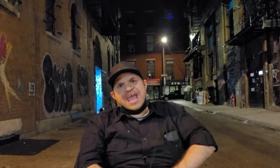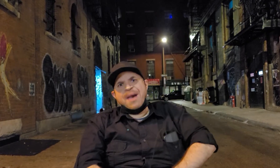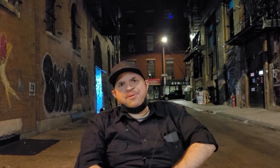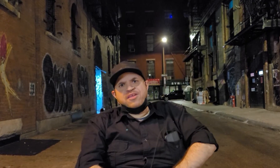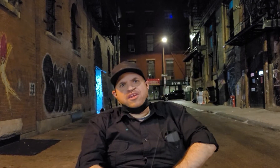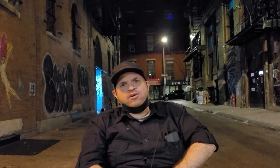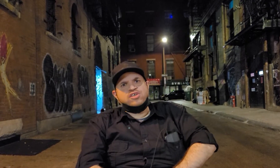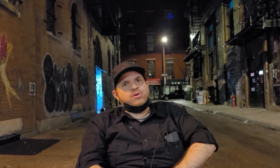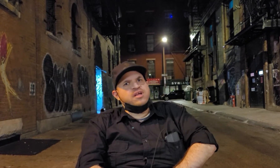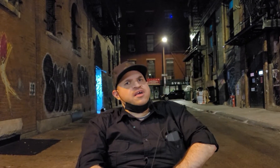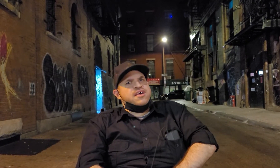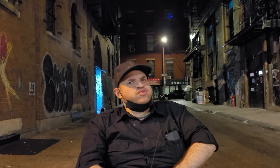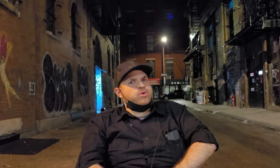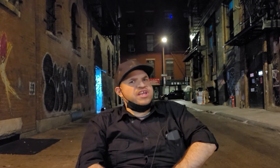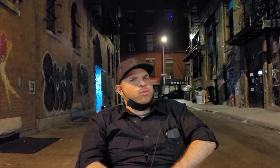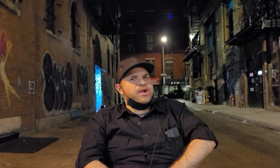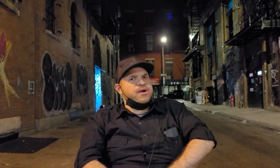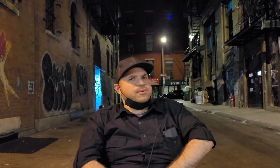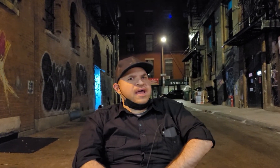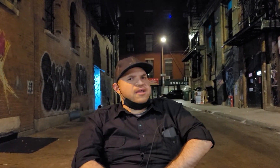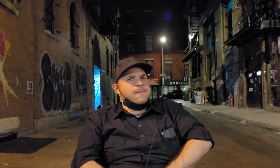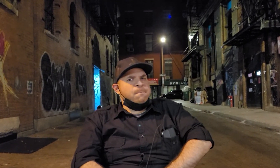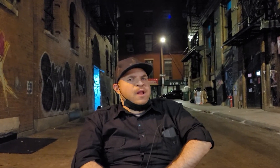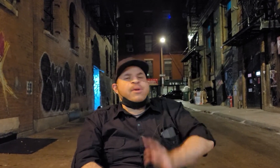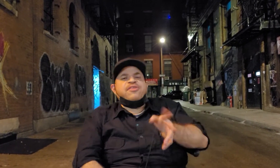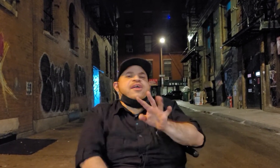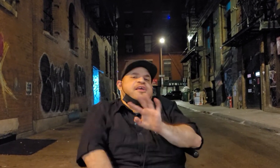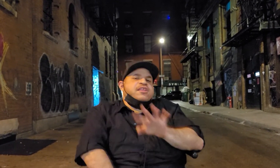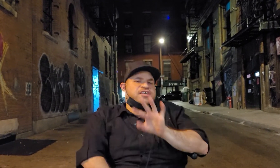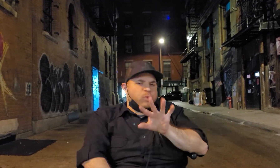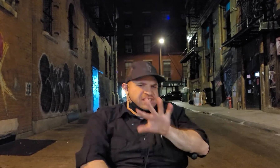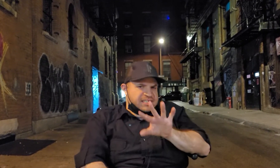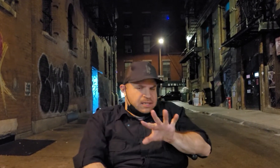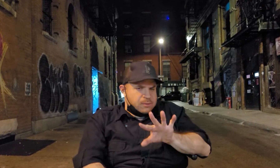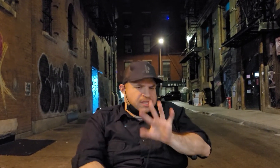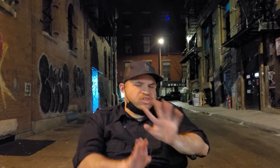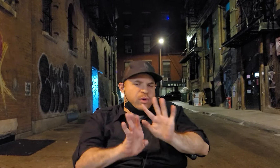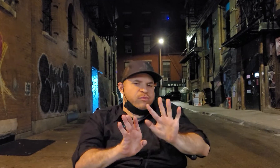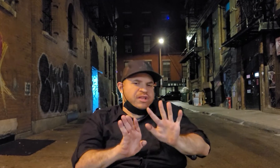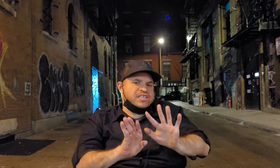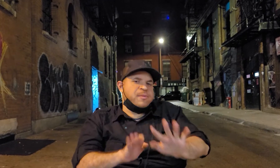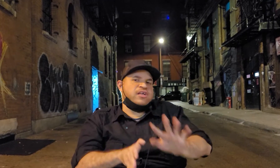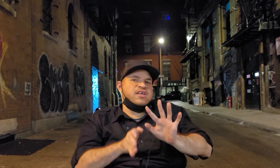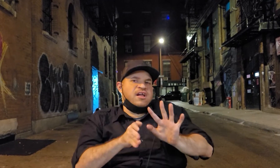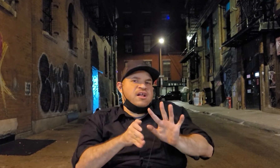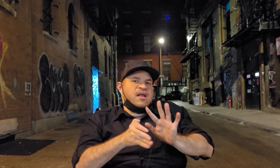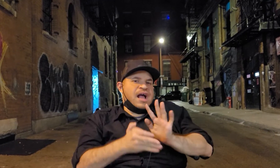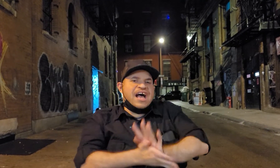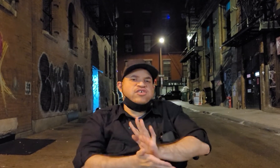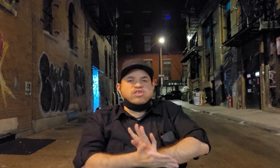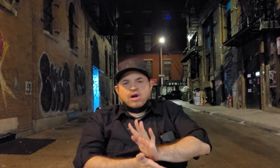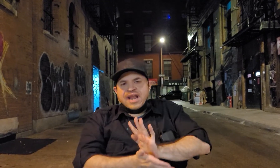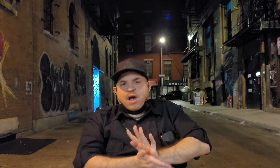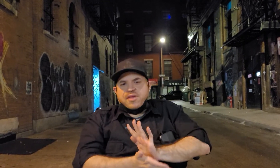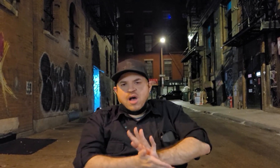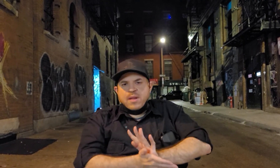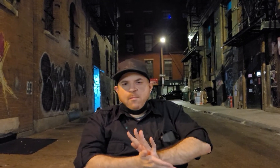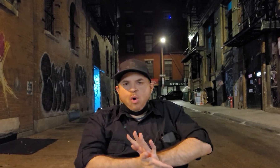happening you know so it's really weird like but i think that this is what it this is what it really spells consoles are now becoming more